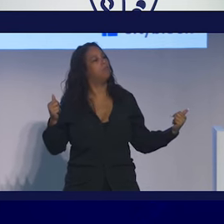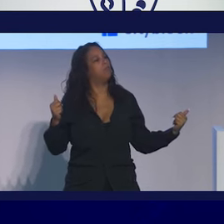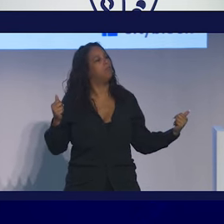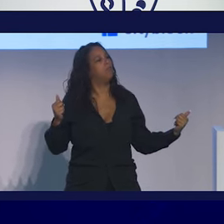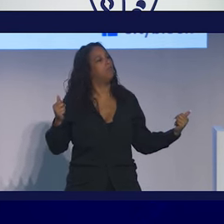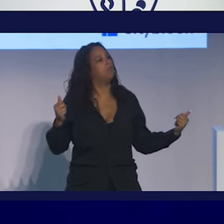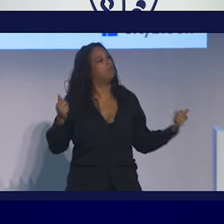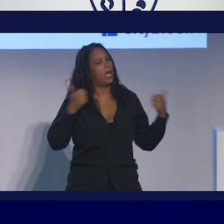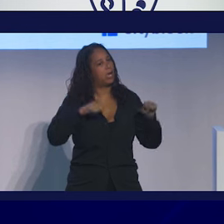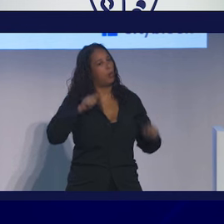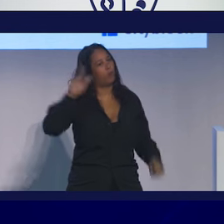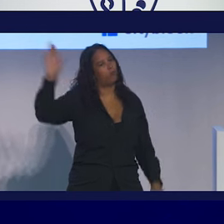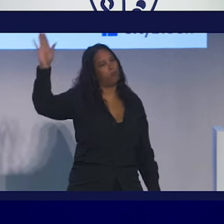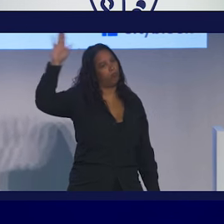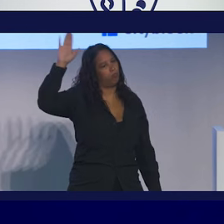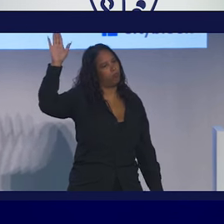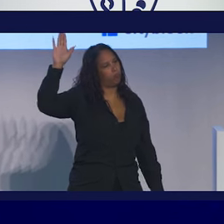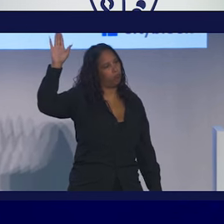answer is no.